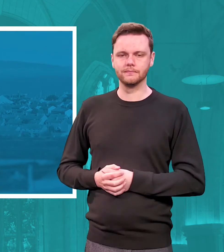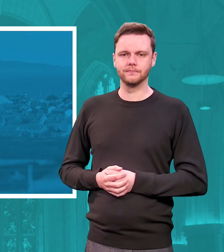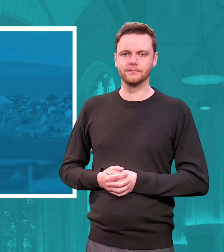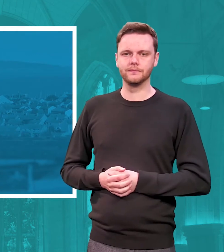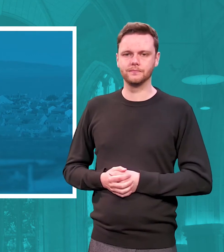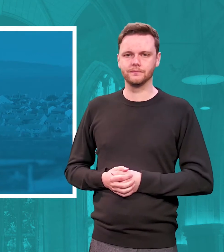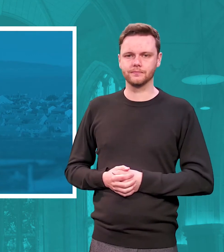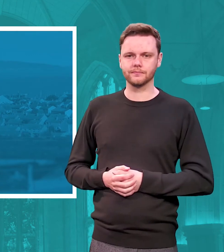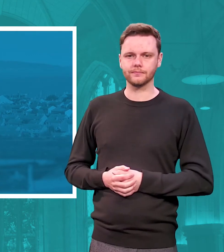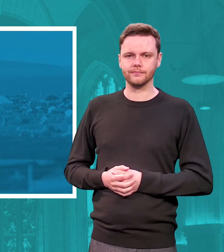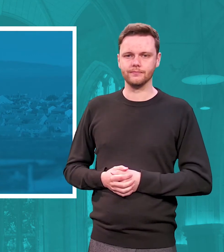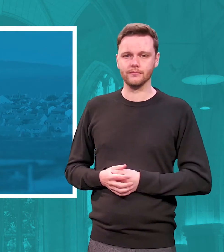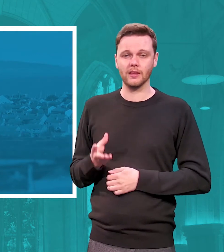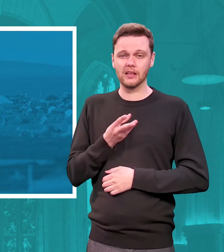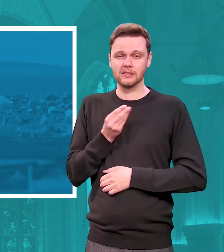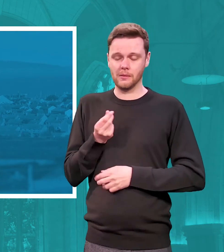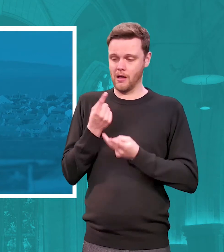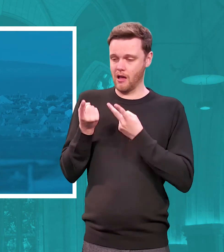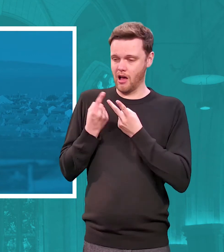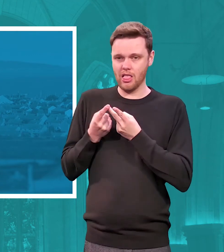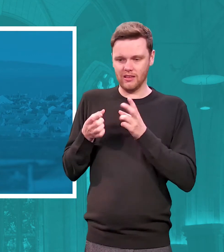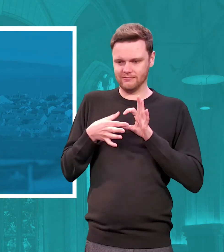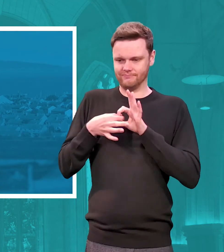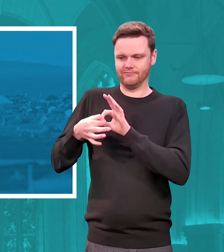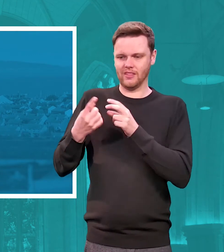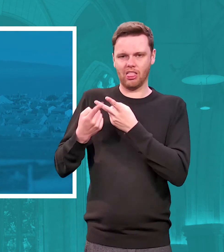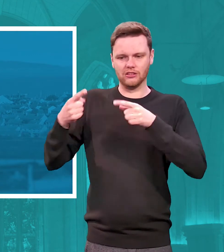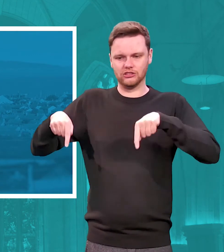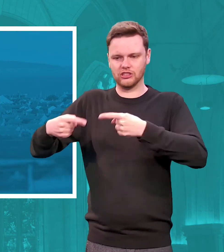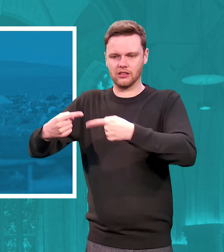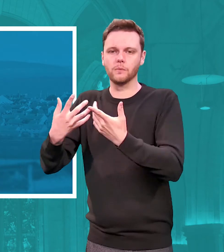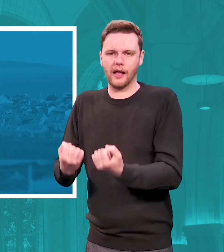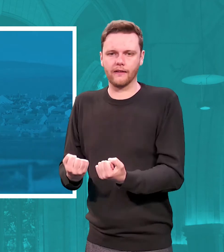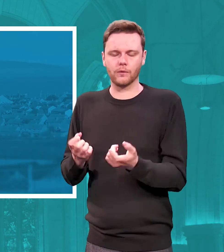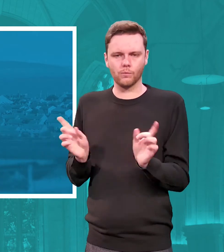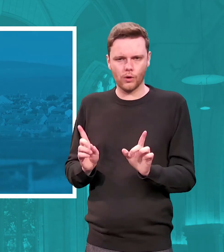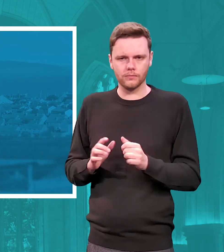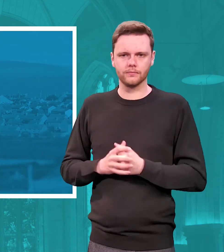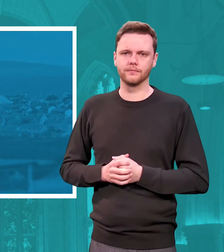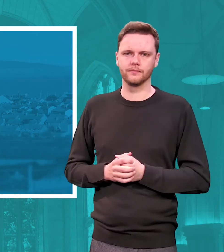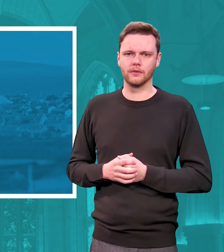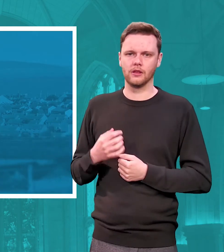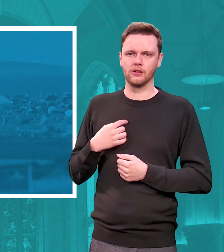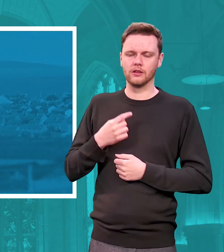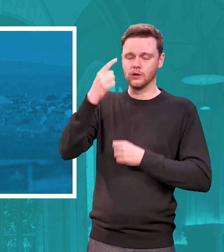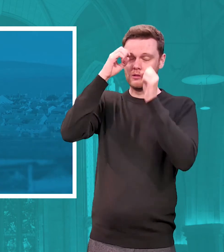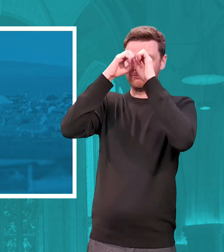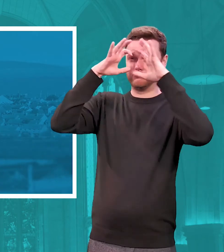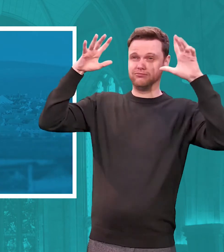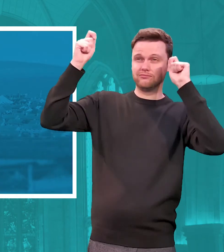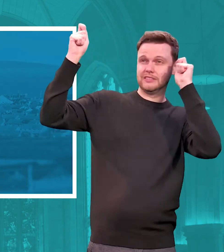here are some of the other related challenges we're facing reimagining the church